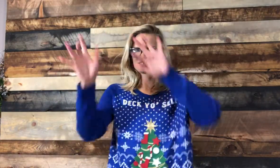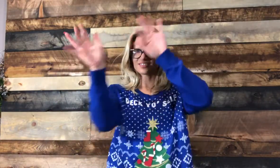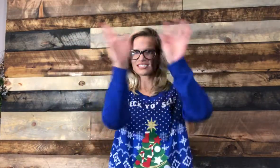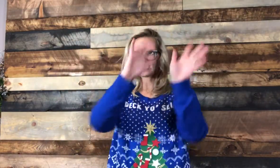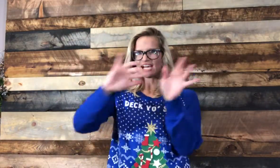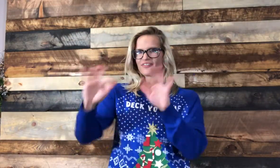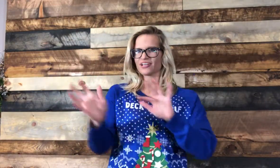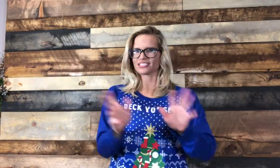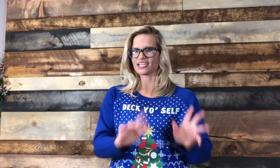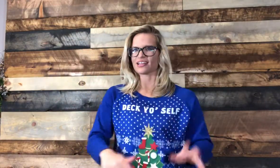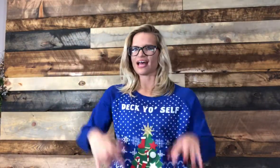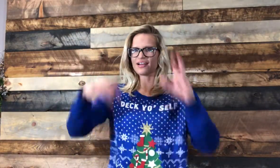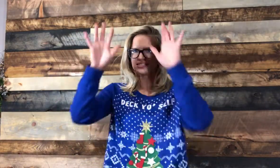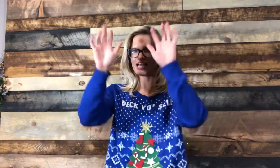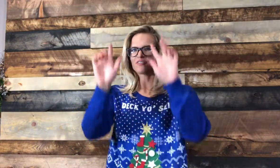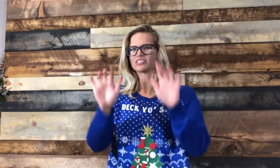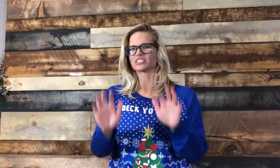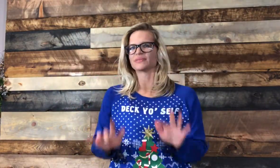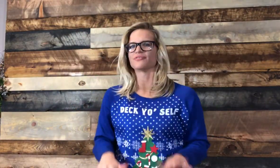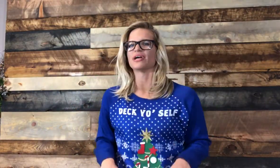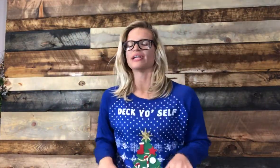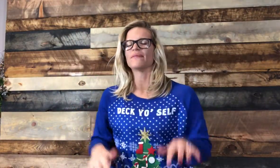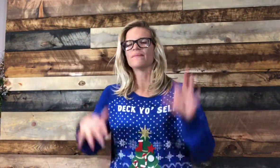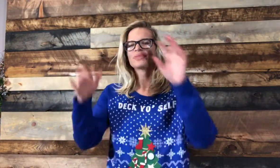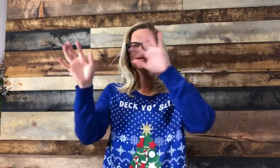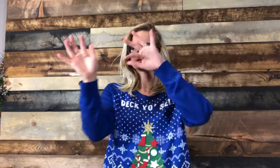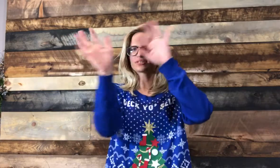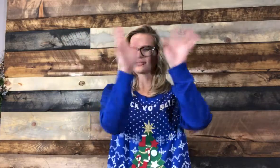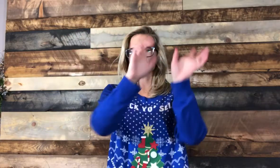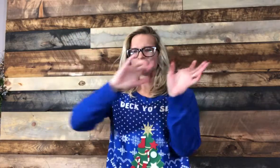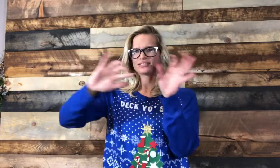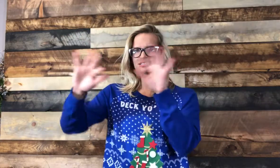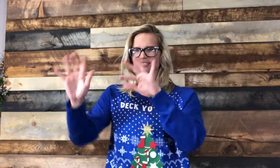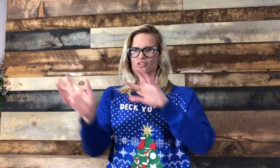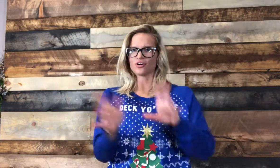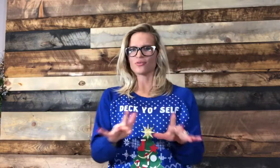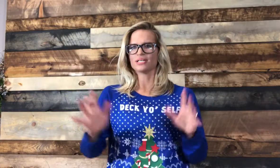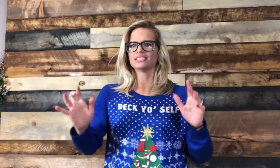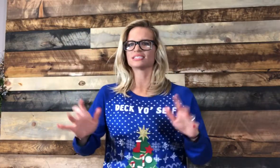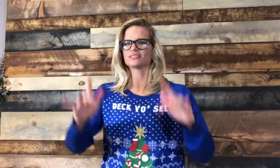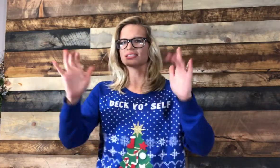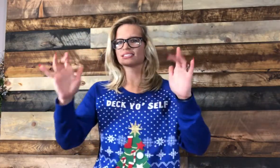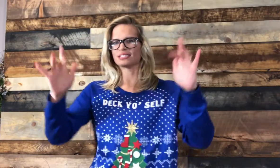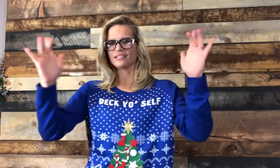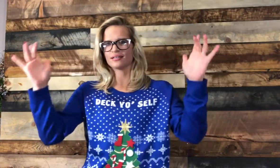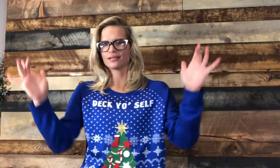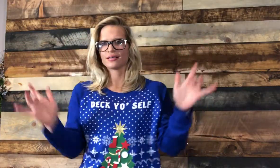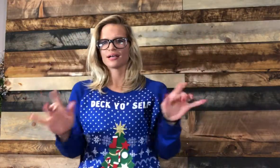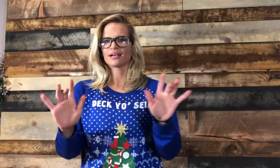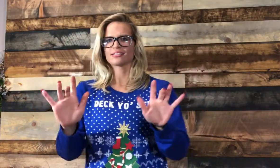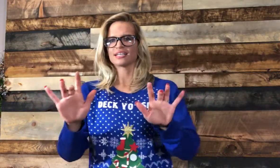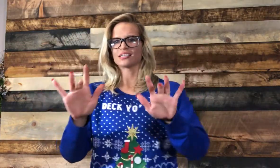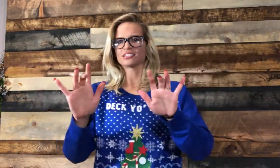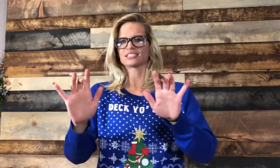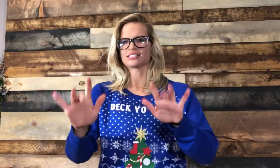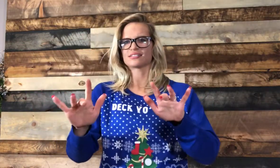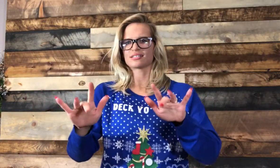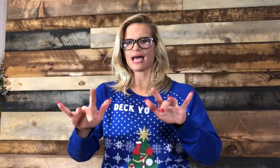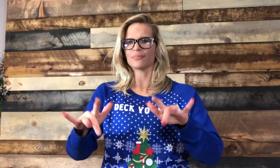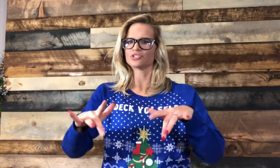so it's sideways like that. Down would just be rain. So snow is glistening. Kind of just tap and